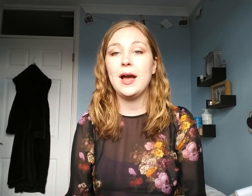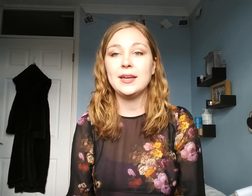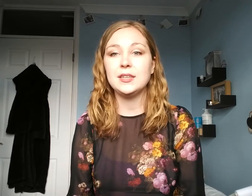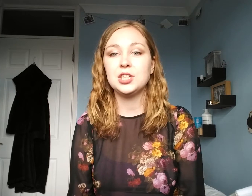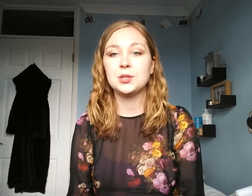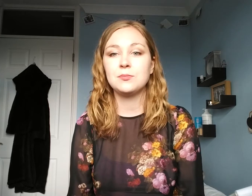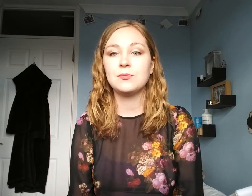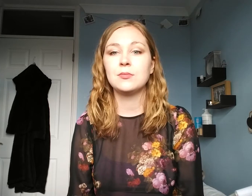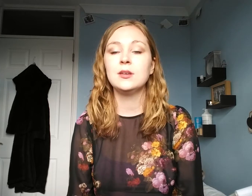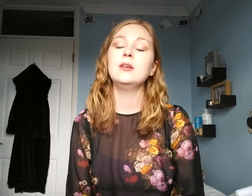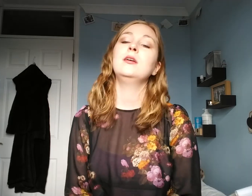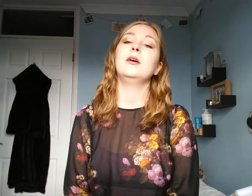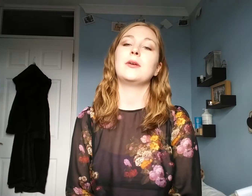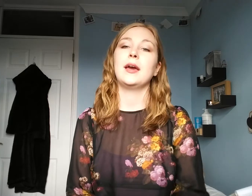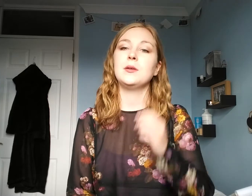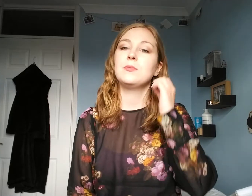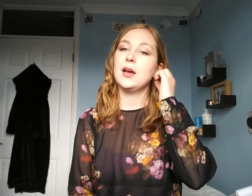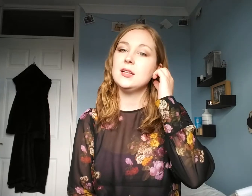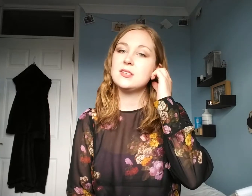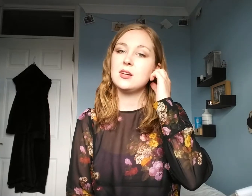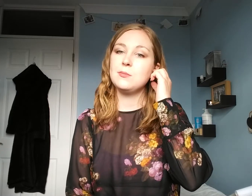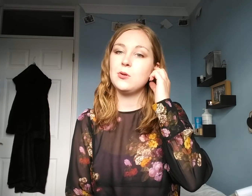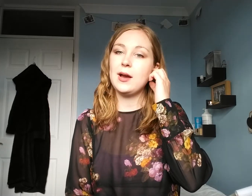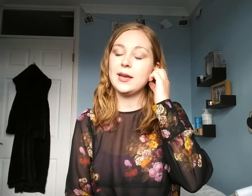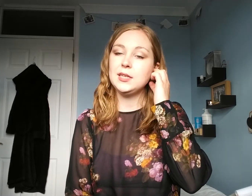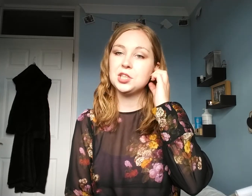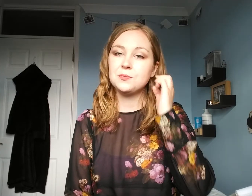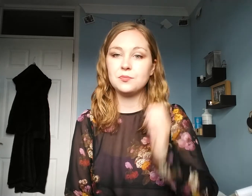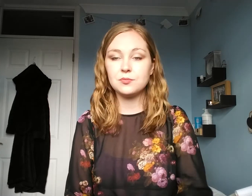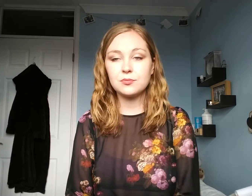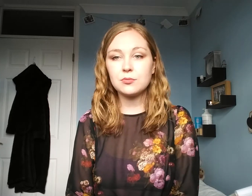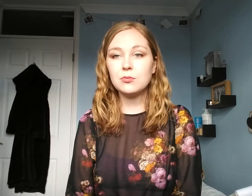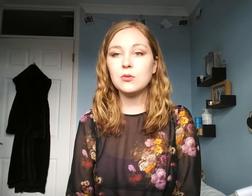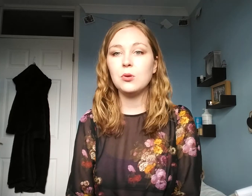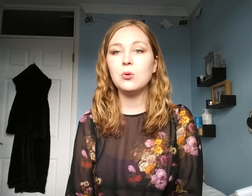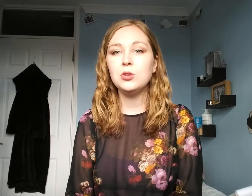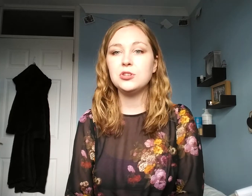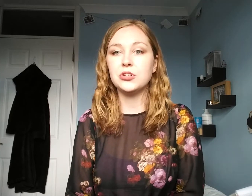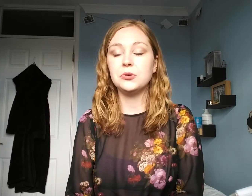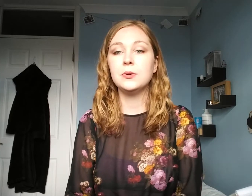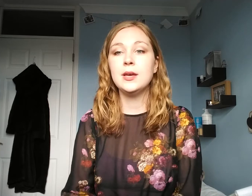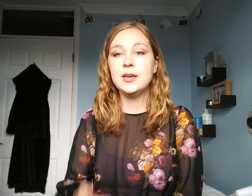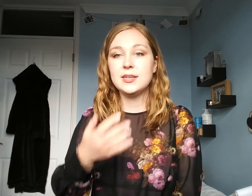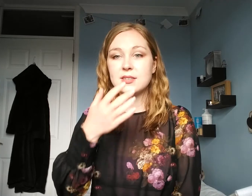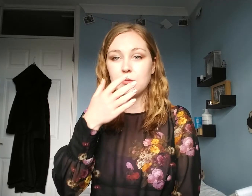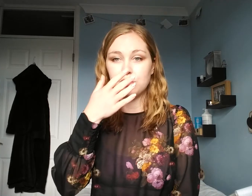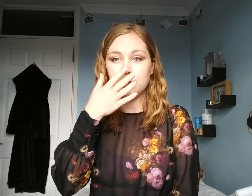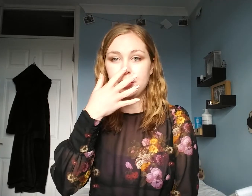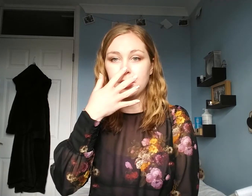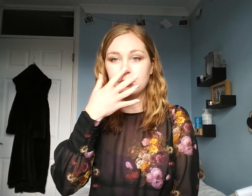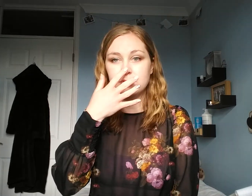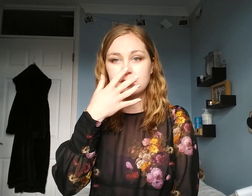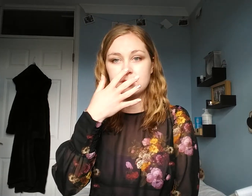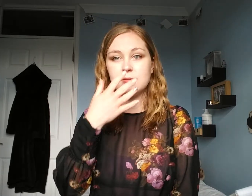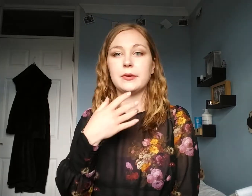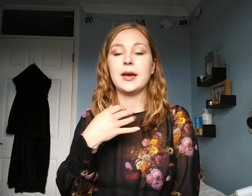age. Okay? And to tell them your age, all you do is come from the nose. Okay?